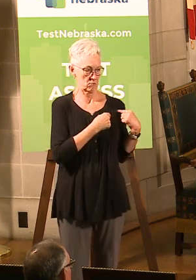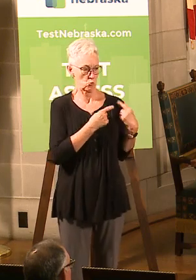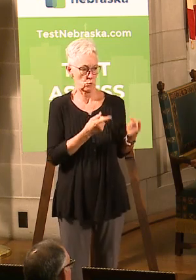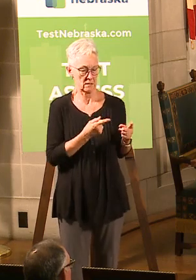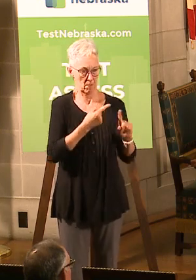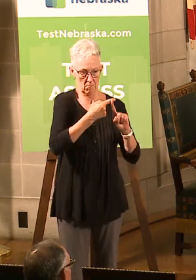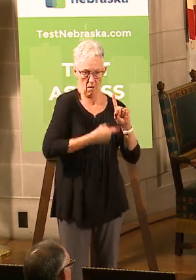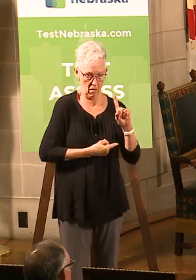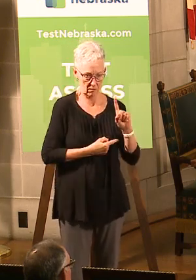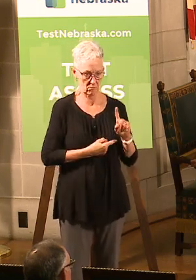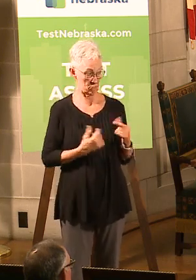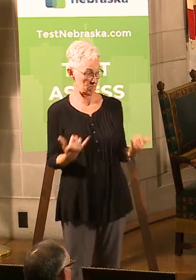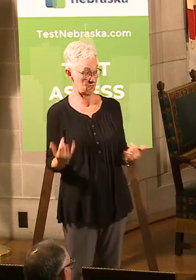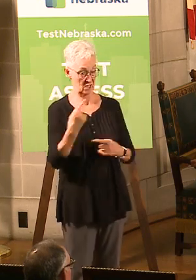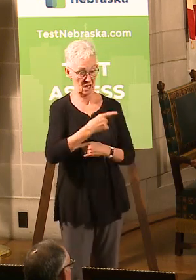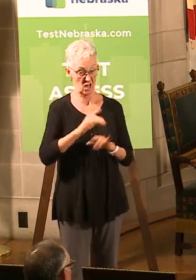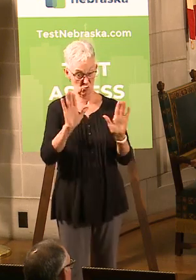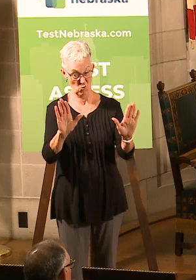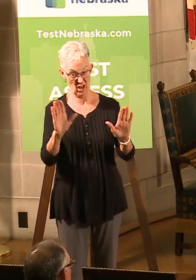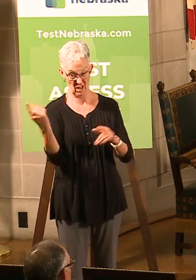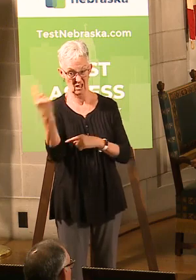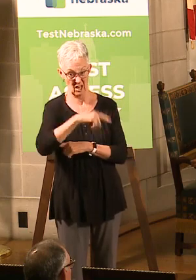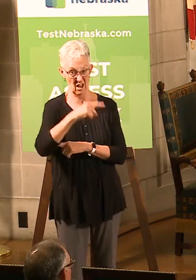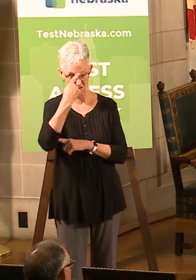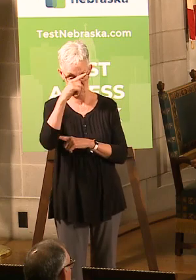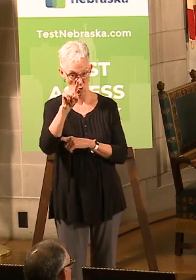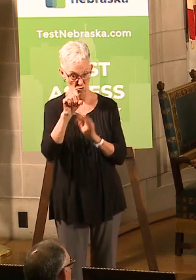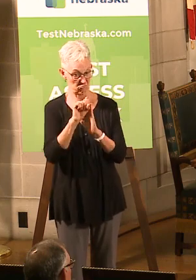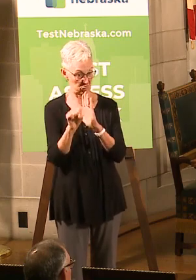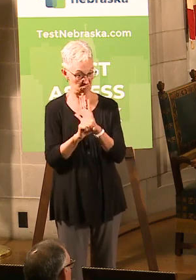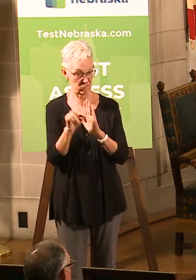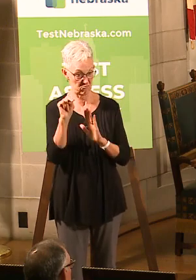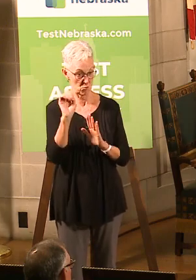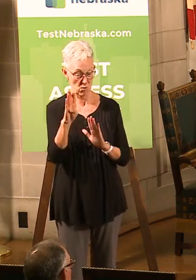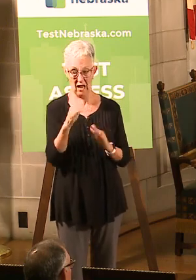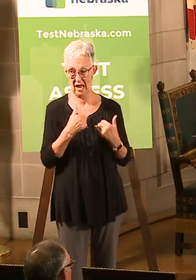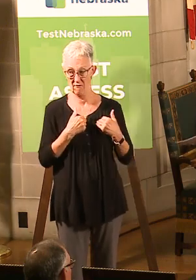of Nebraska. I thank you all. Have a great day.